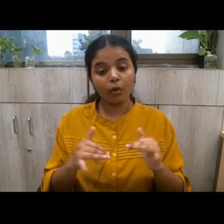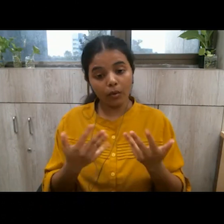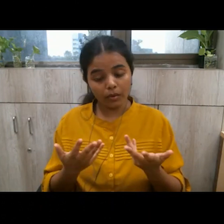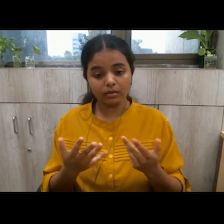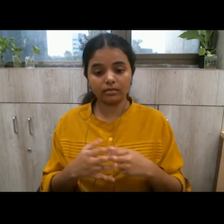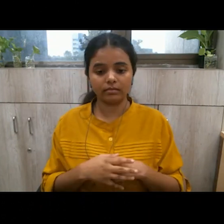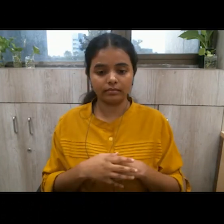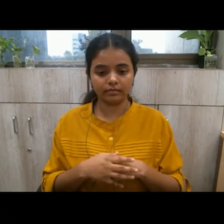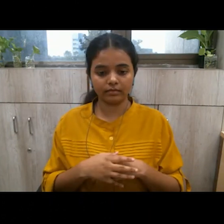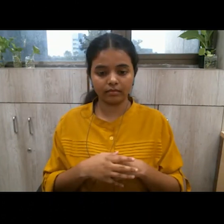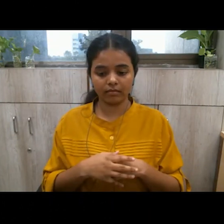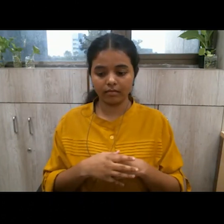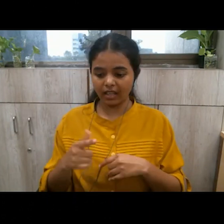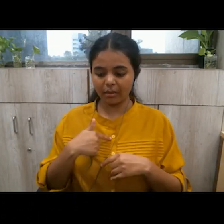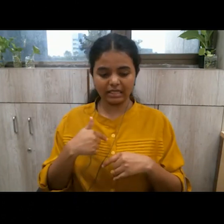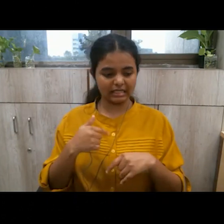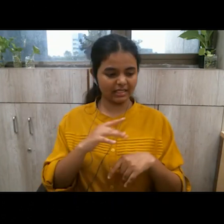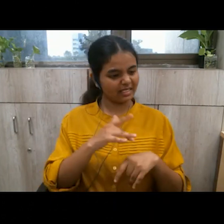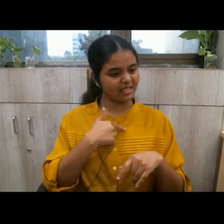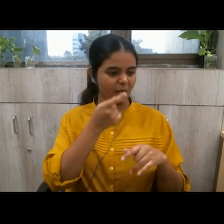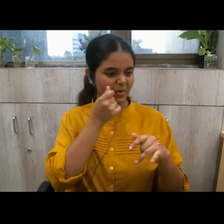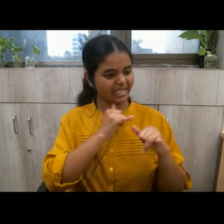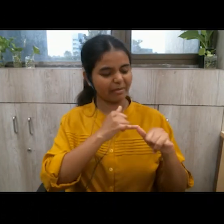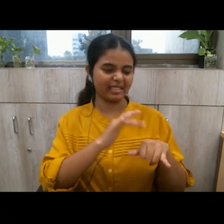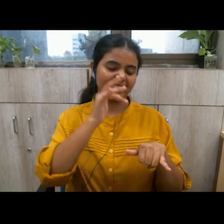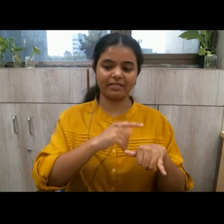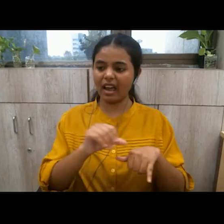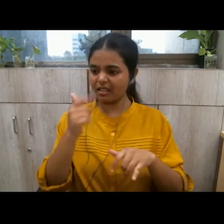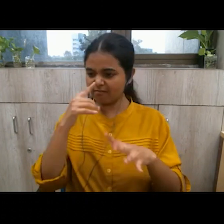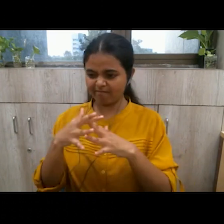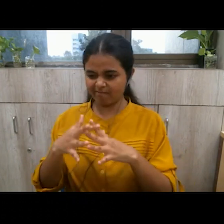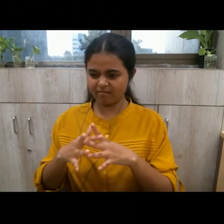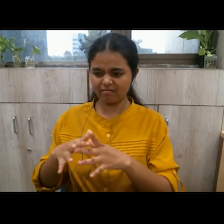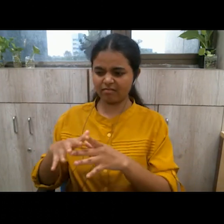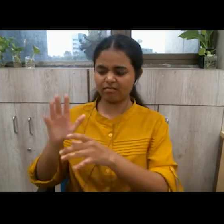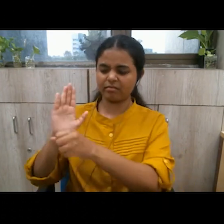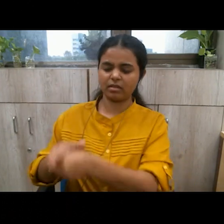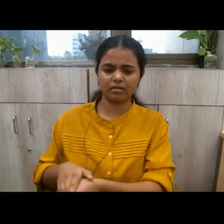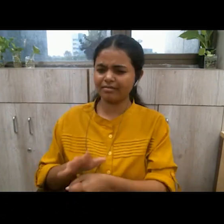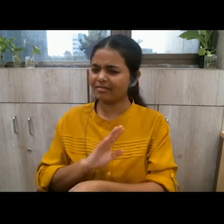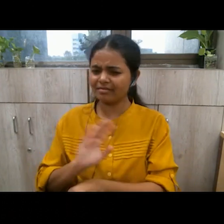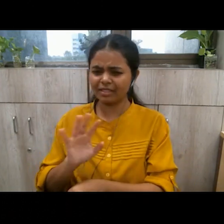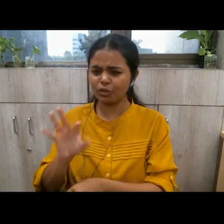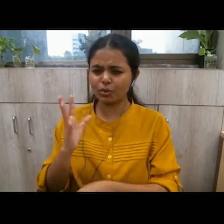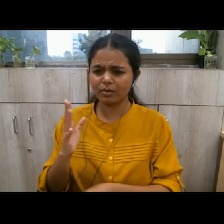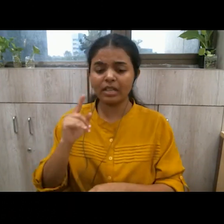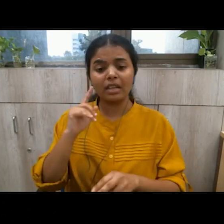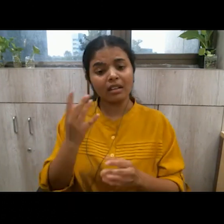you cannot be sensitive towards it and insensitive towards others sensitivity cannot be selective